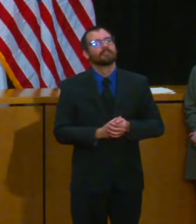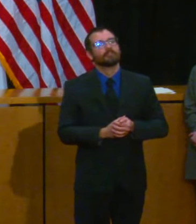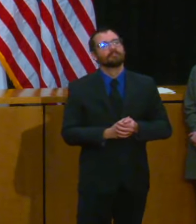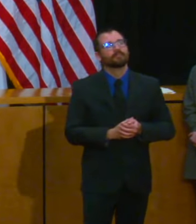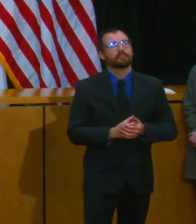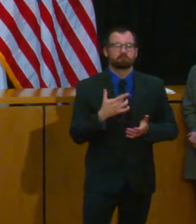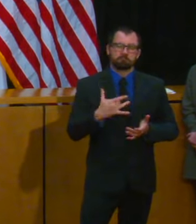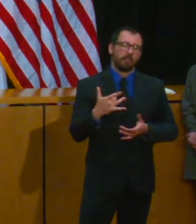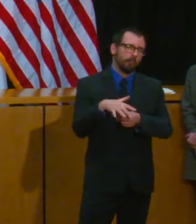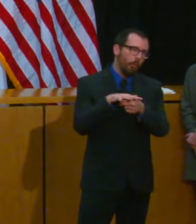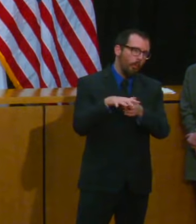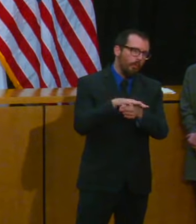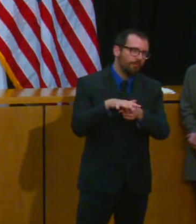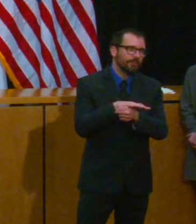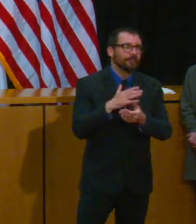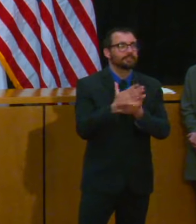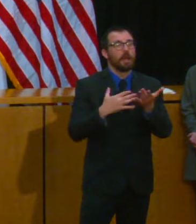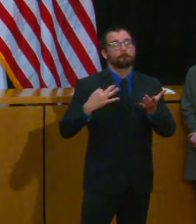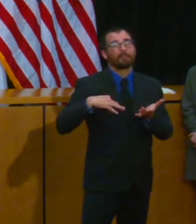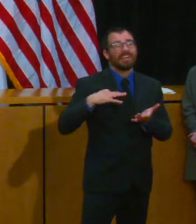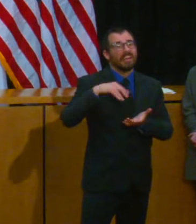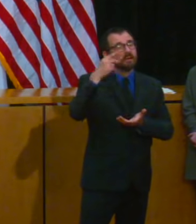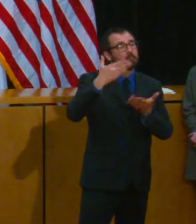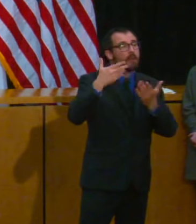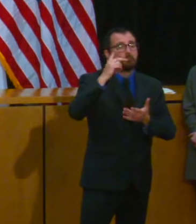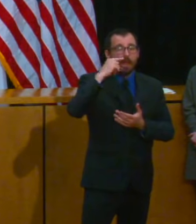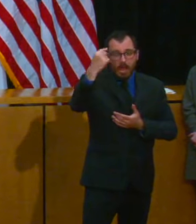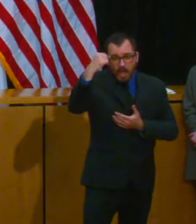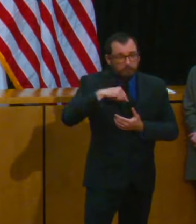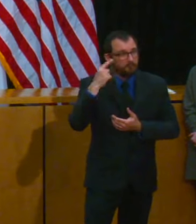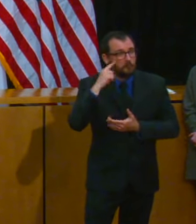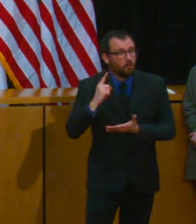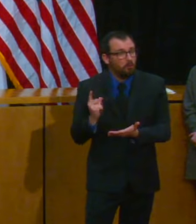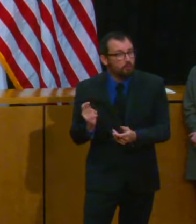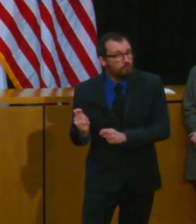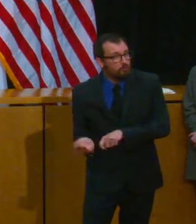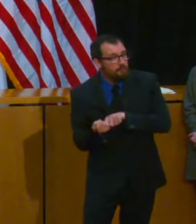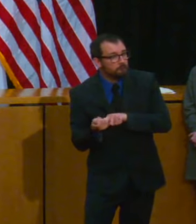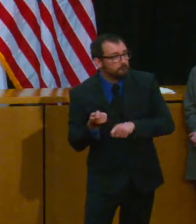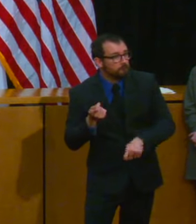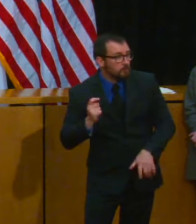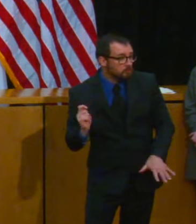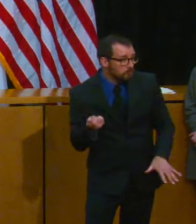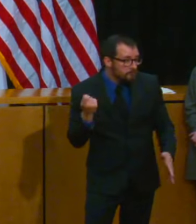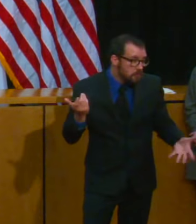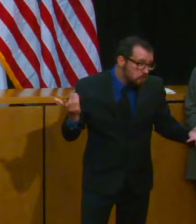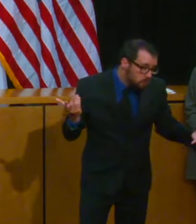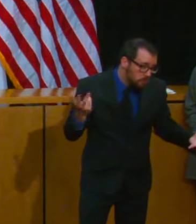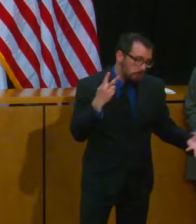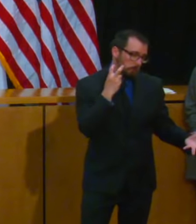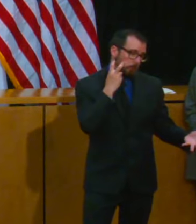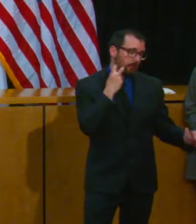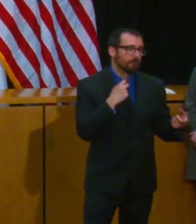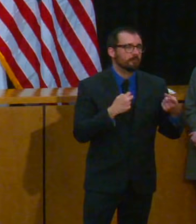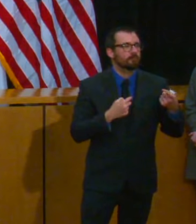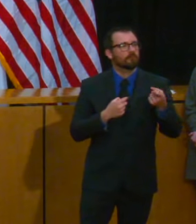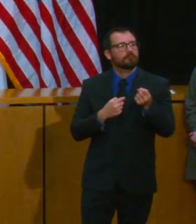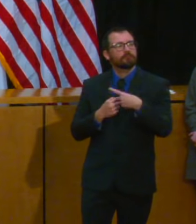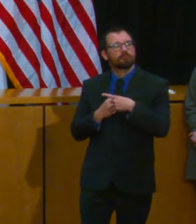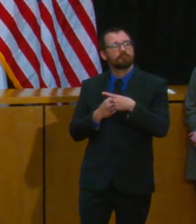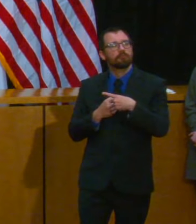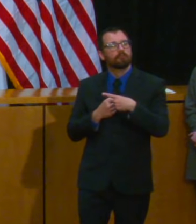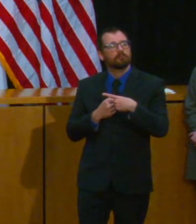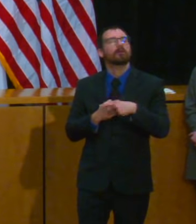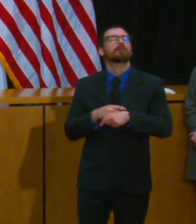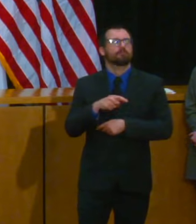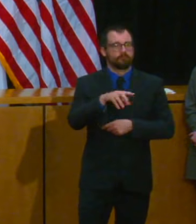they've gone to other places Governor, I was sure Walmart recently had to close because a number of their employees tested positive I know the board